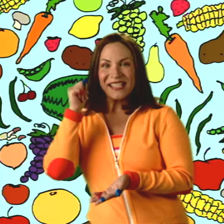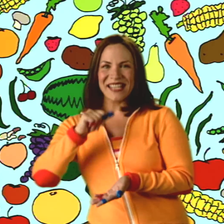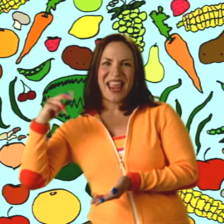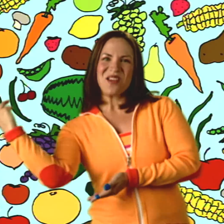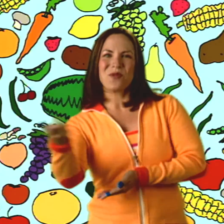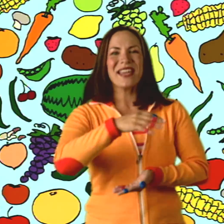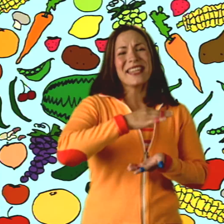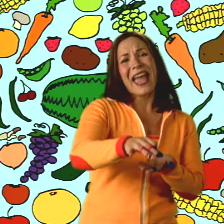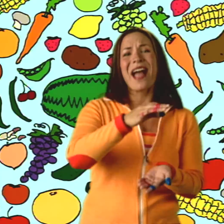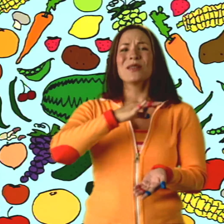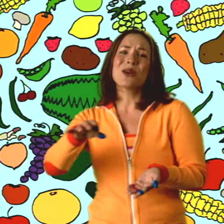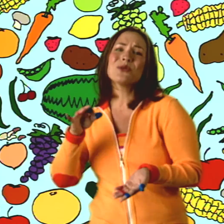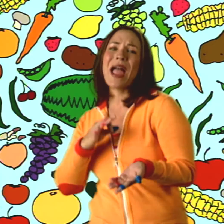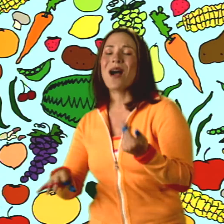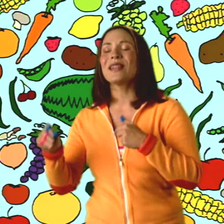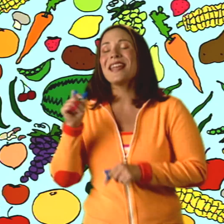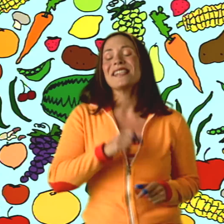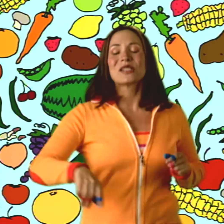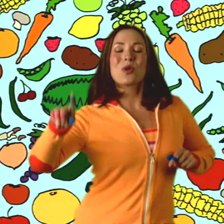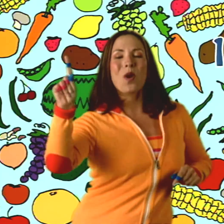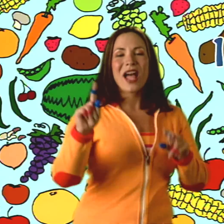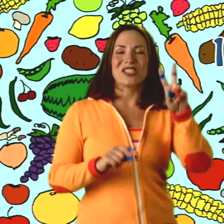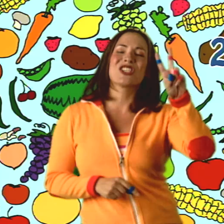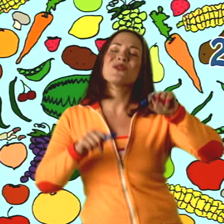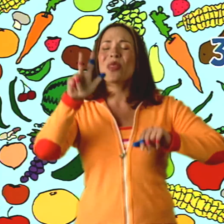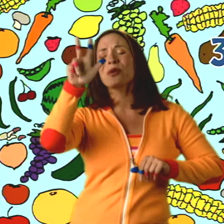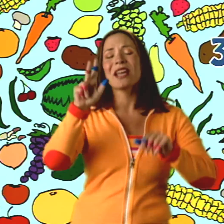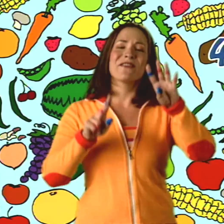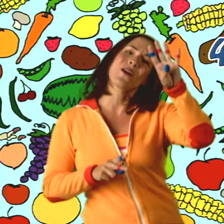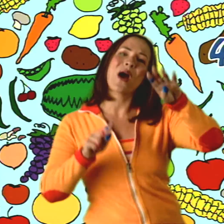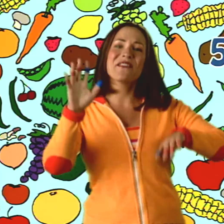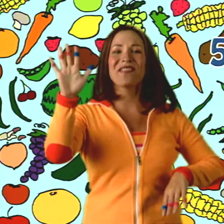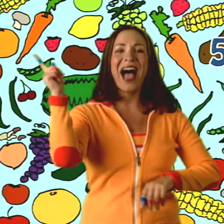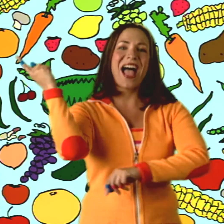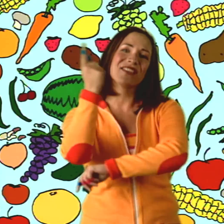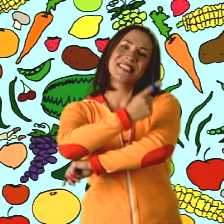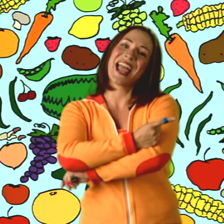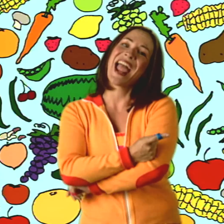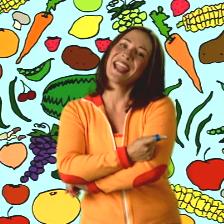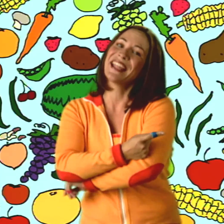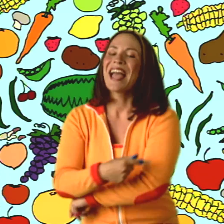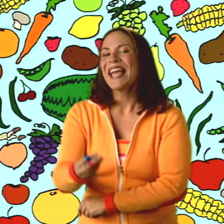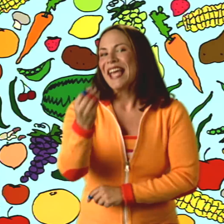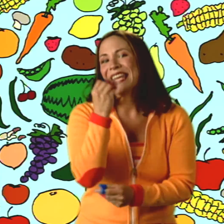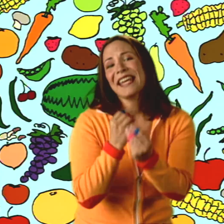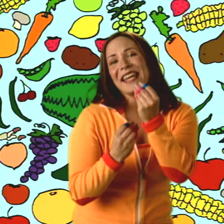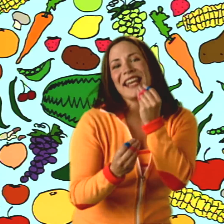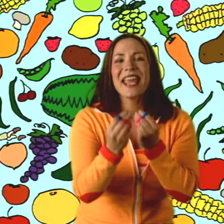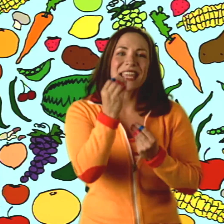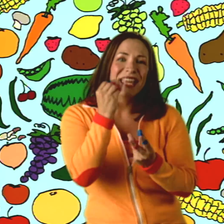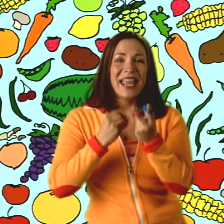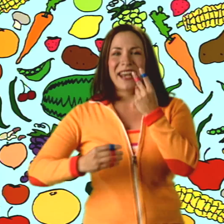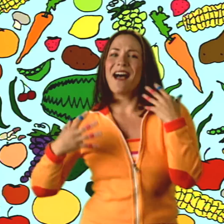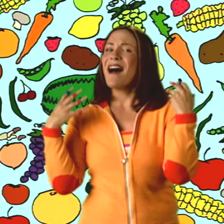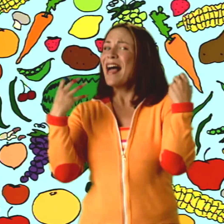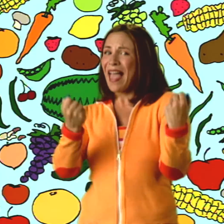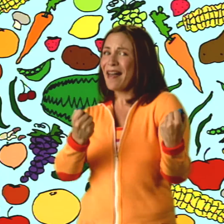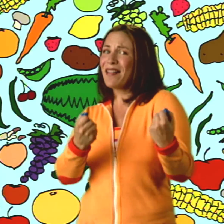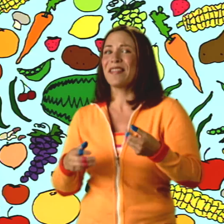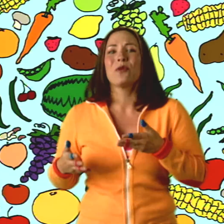day we count around. It's one, two, three, four, five a day. Eating in a healthy